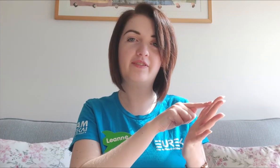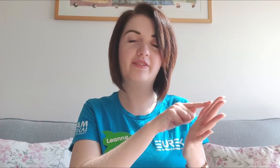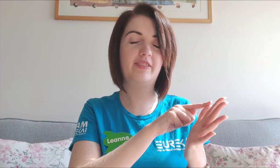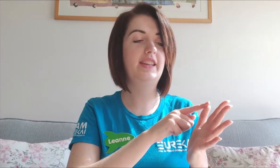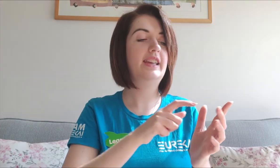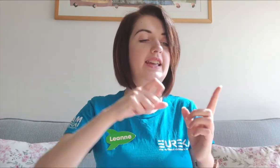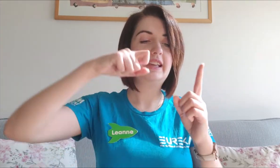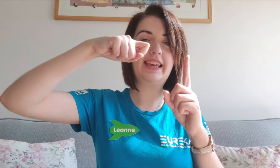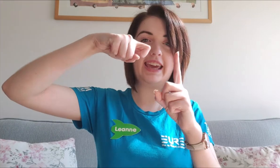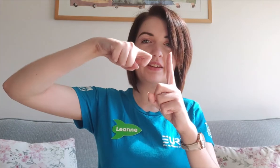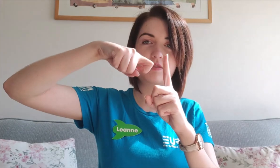J, K,